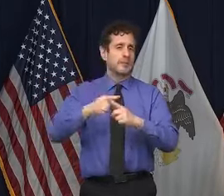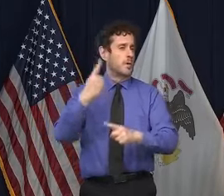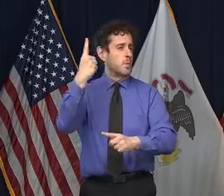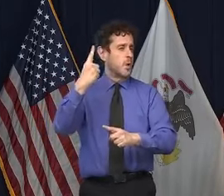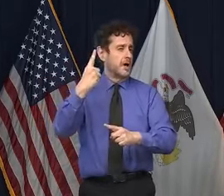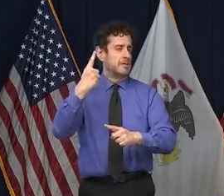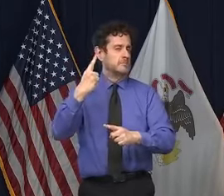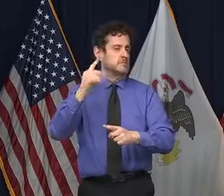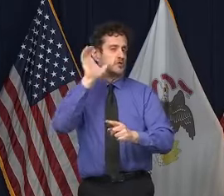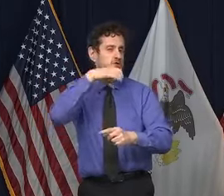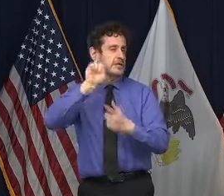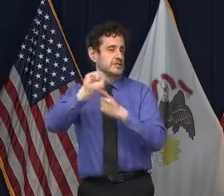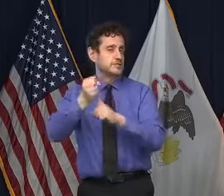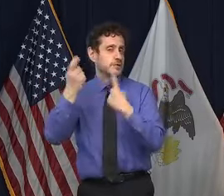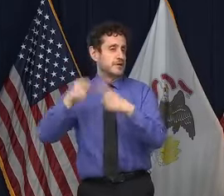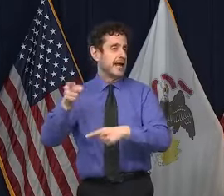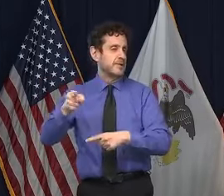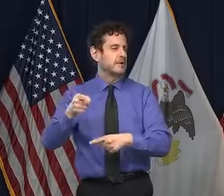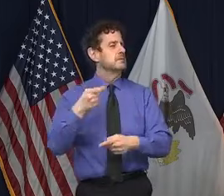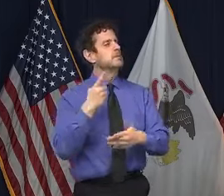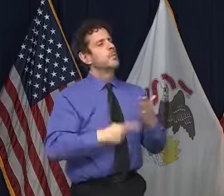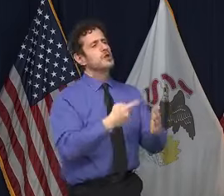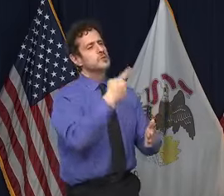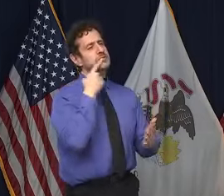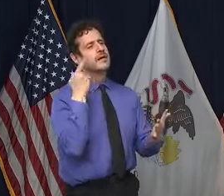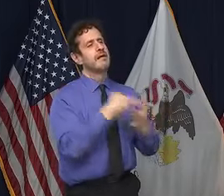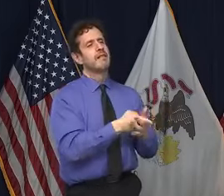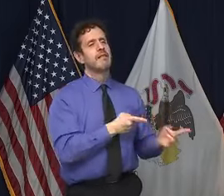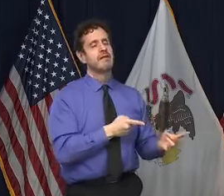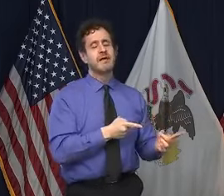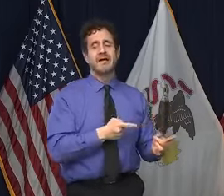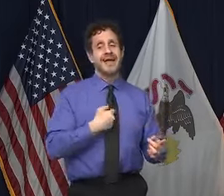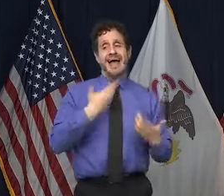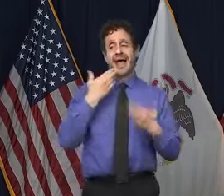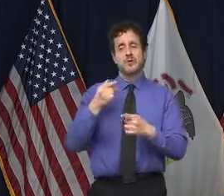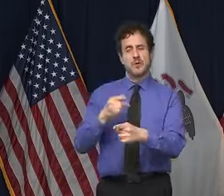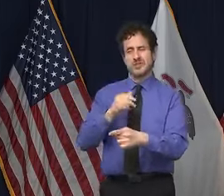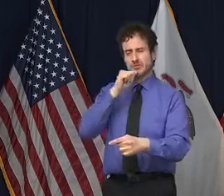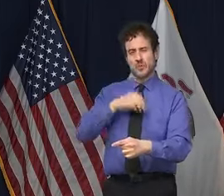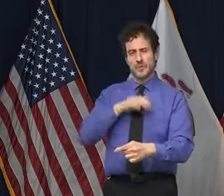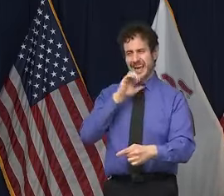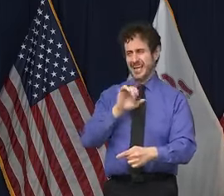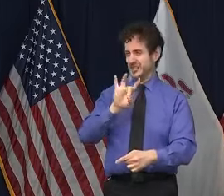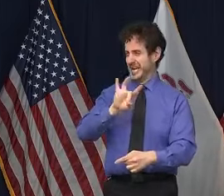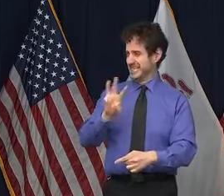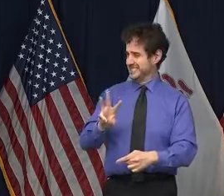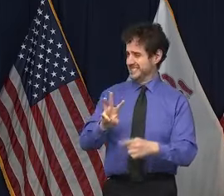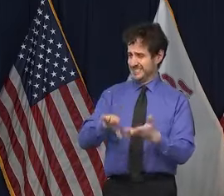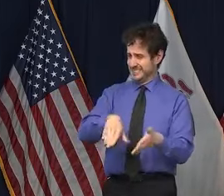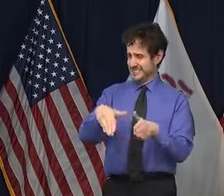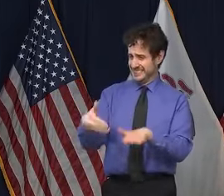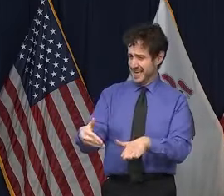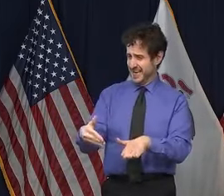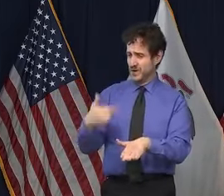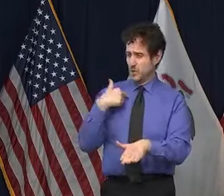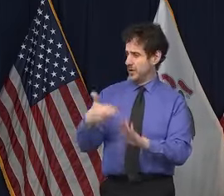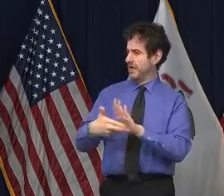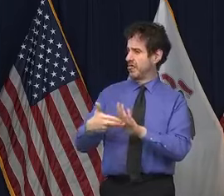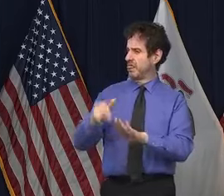and see what you say. I don't know who this person is or whether that actually happened. Here's what I will tell you.